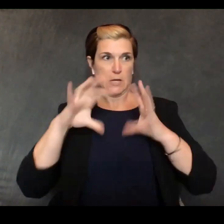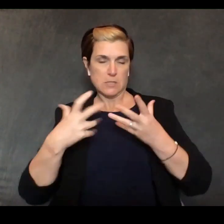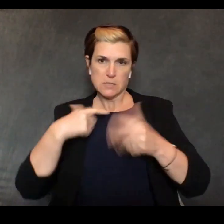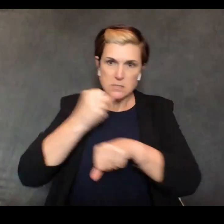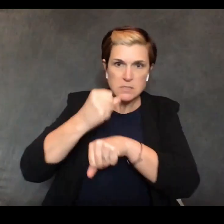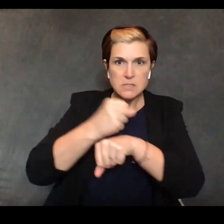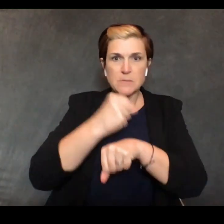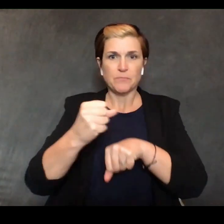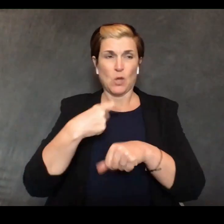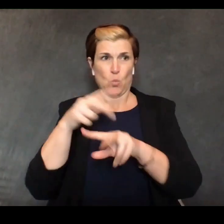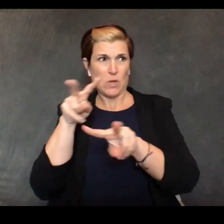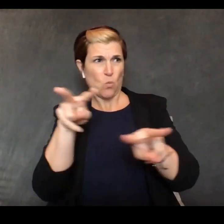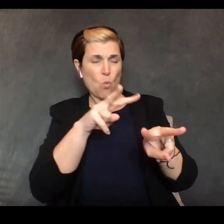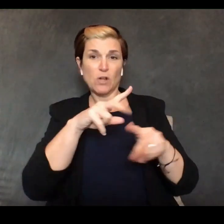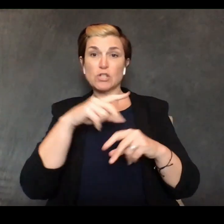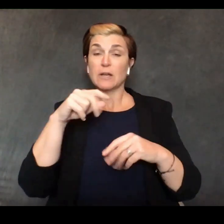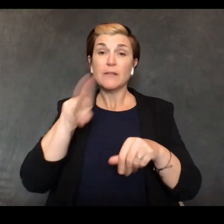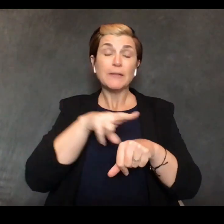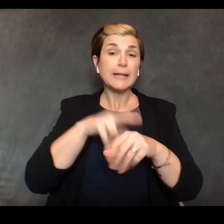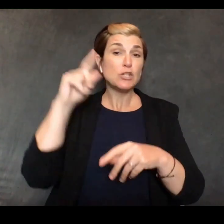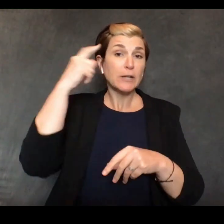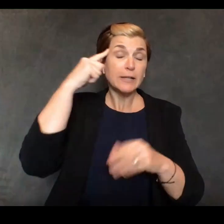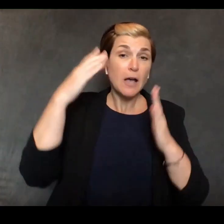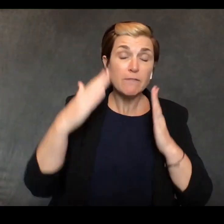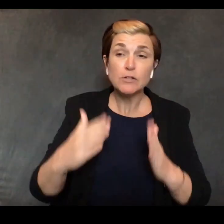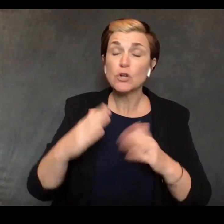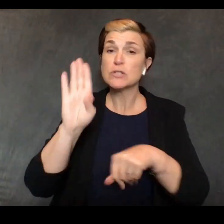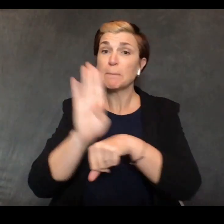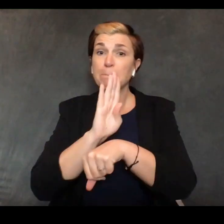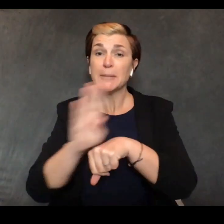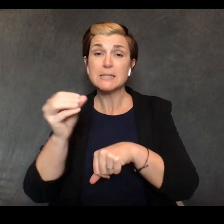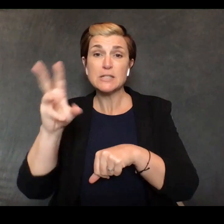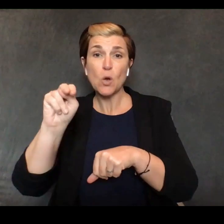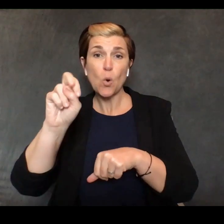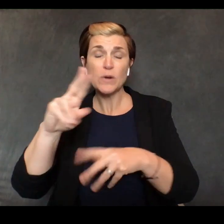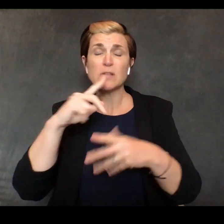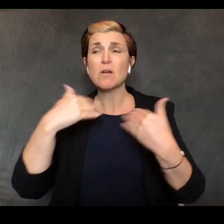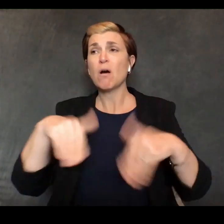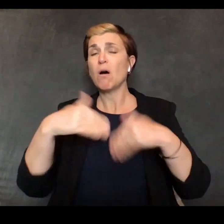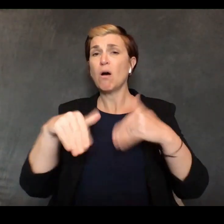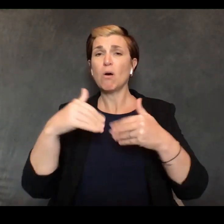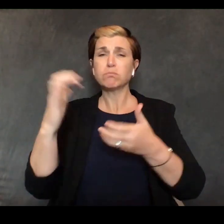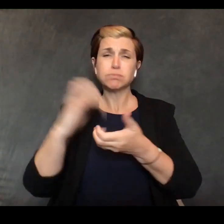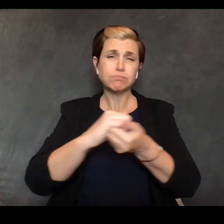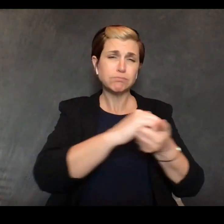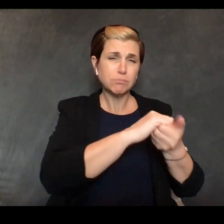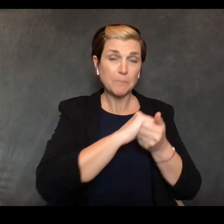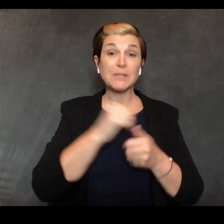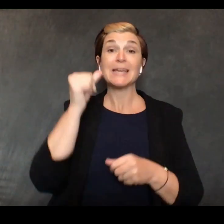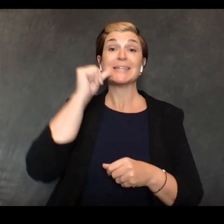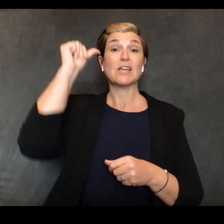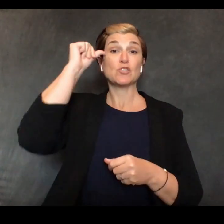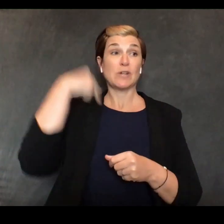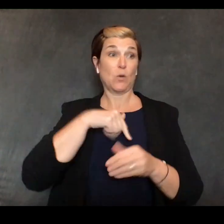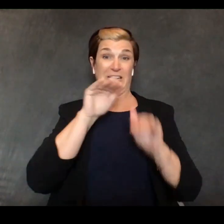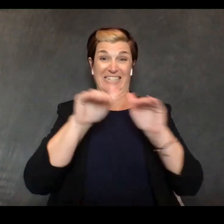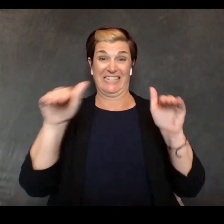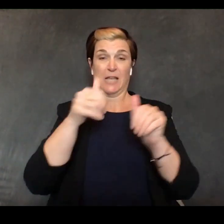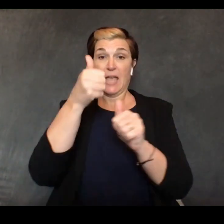businesses are responding we spoke just yesterday with the leaders of every broadcast network in america that will soon be unveiling a public service